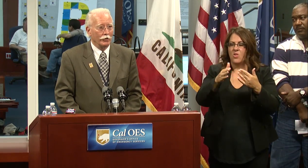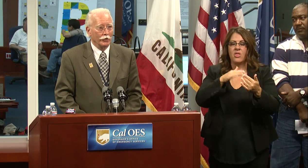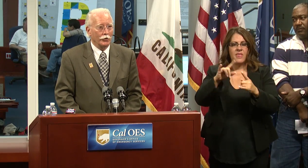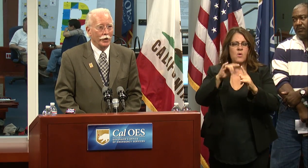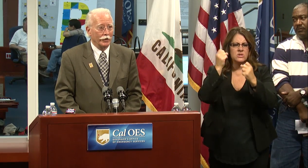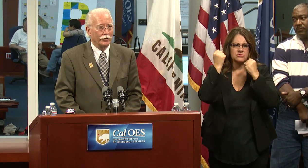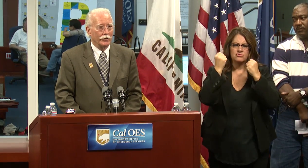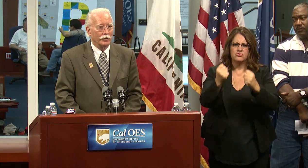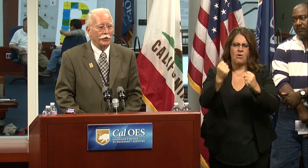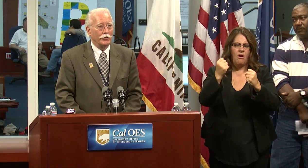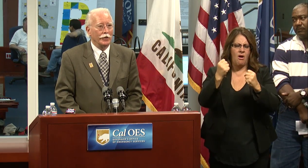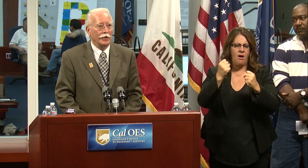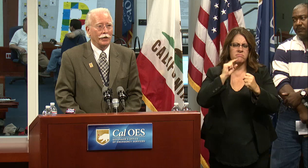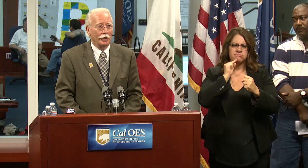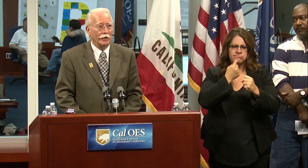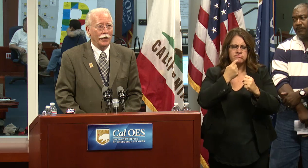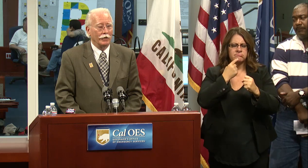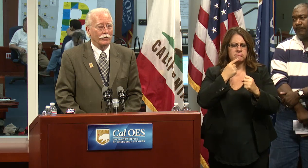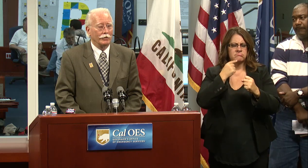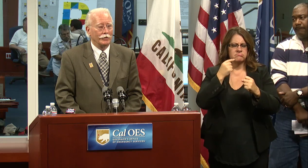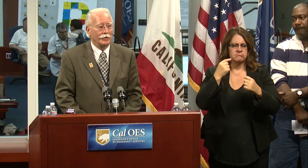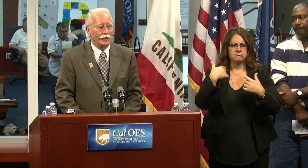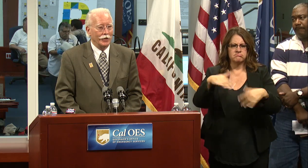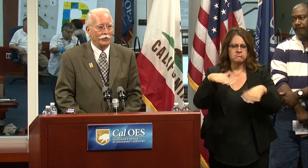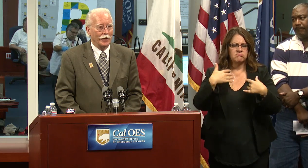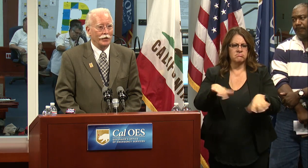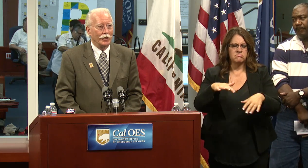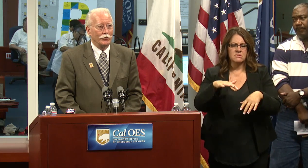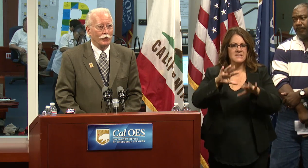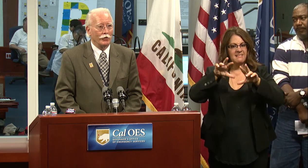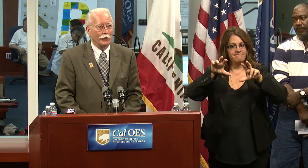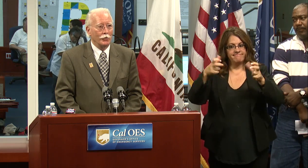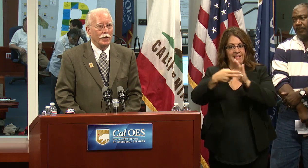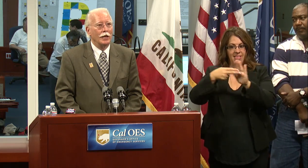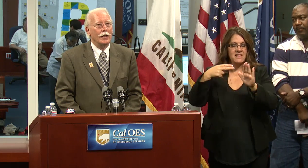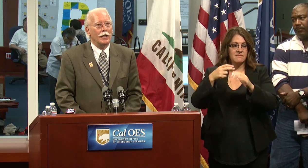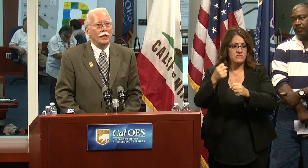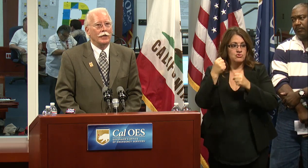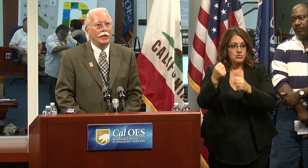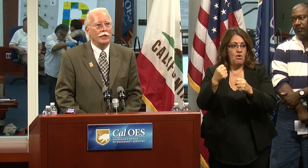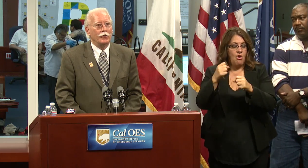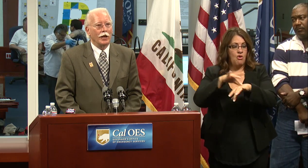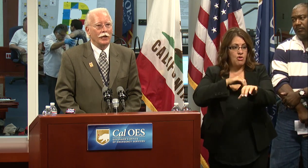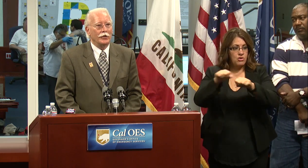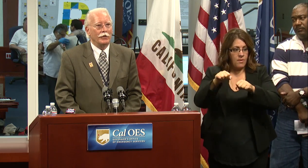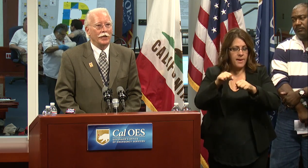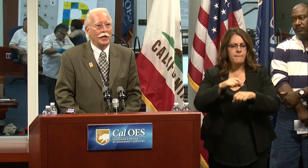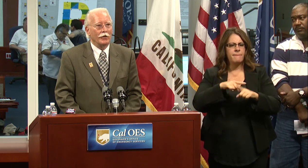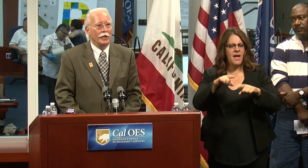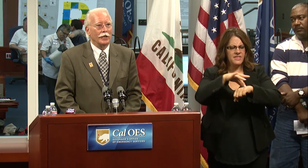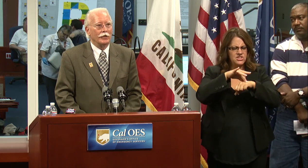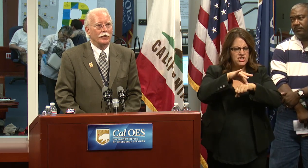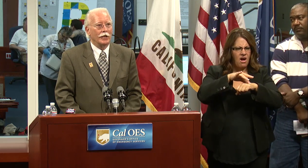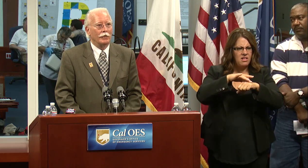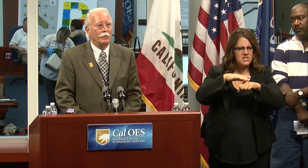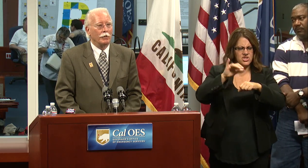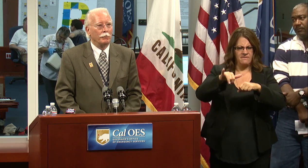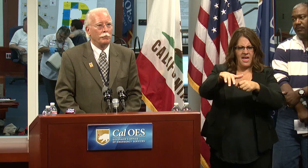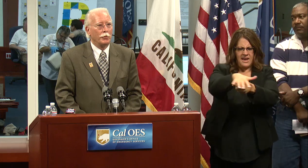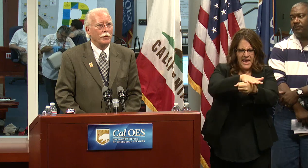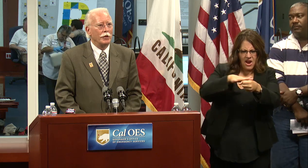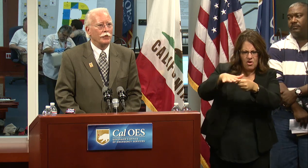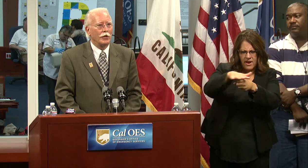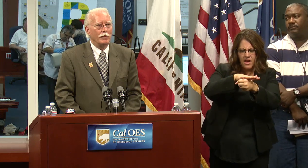strong earthquake, it's, it's officially, uh, as a strong earthquake. The geology of the area is, uh,